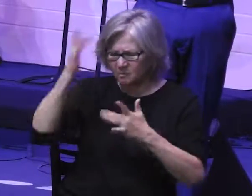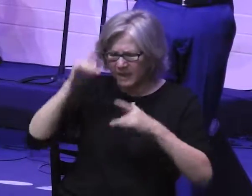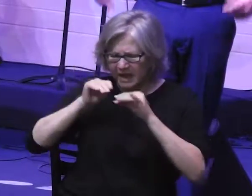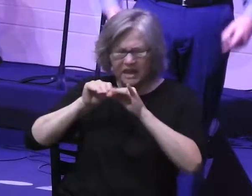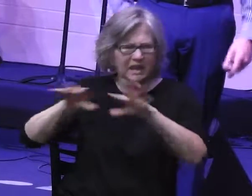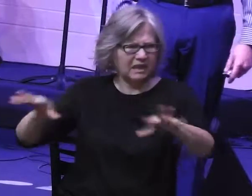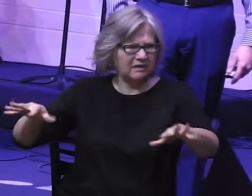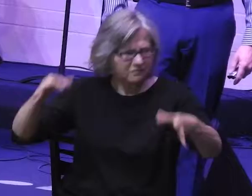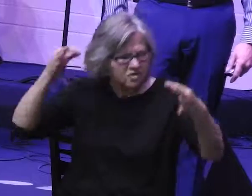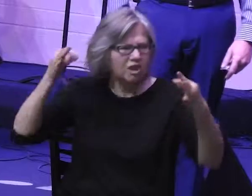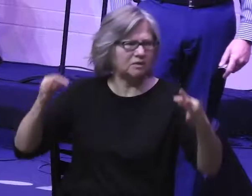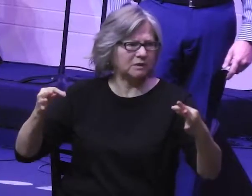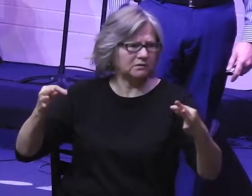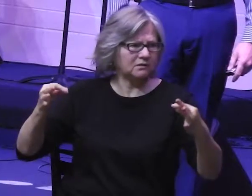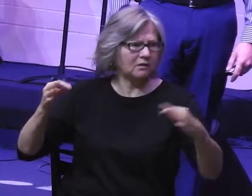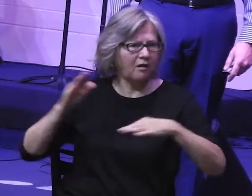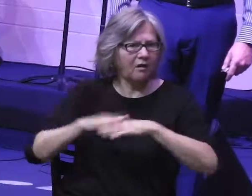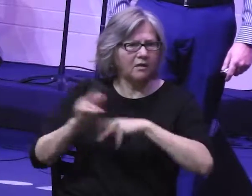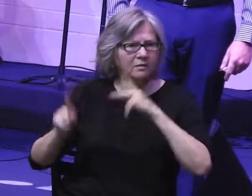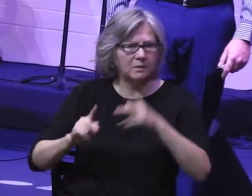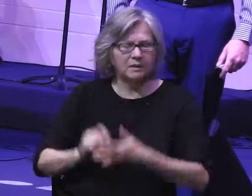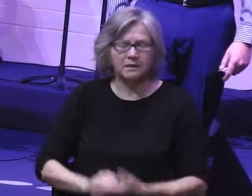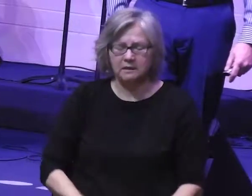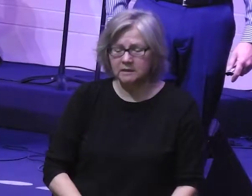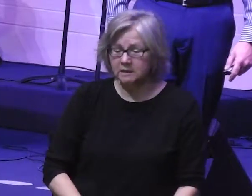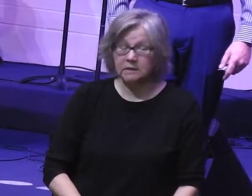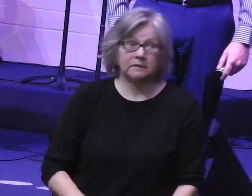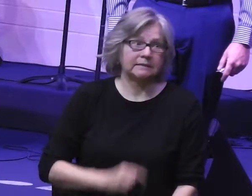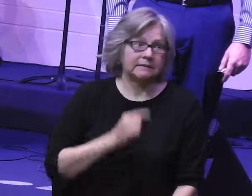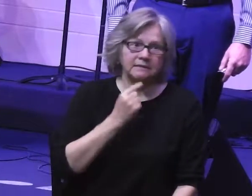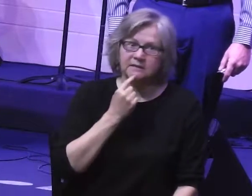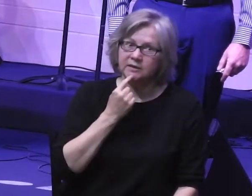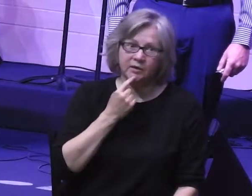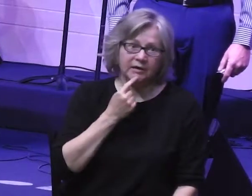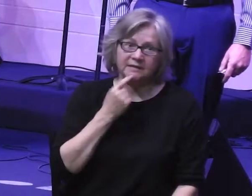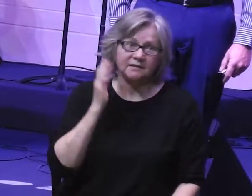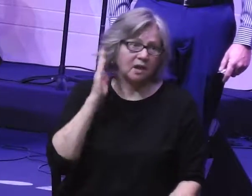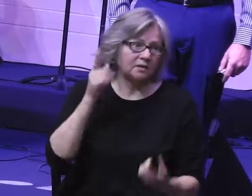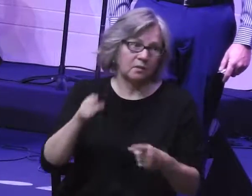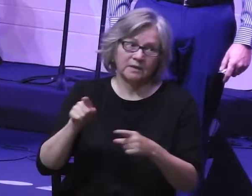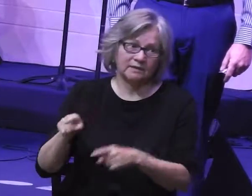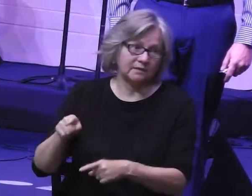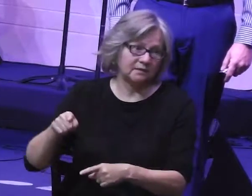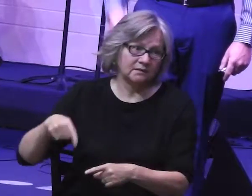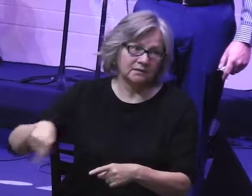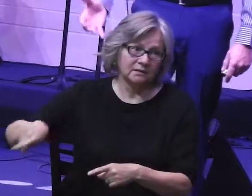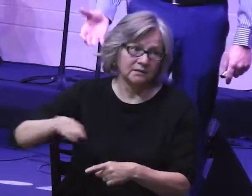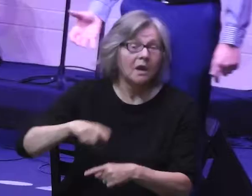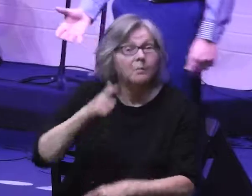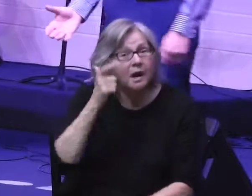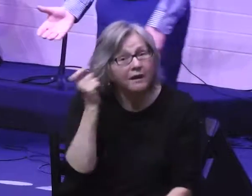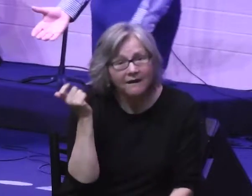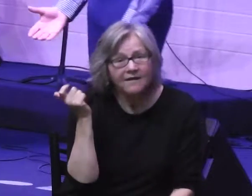of judgment that comes upon the people. Look, this is really serious consequences